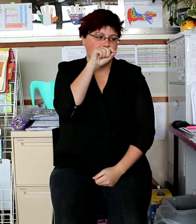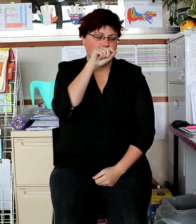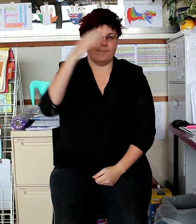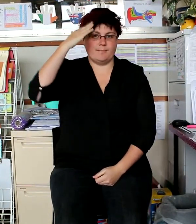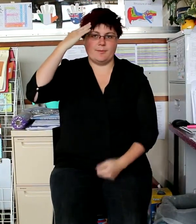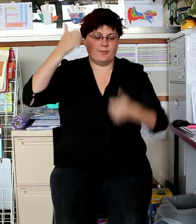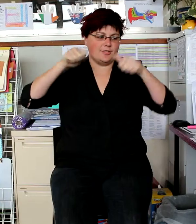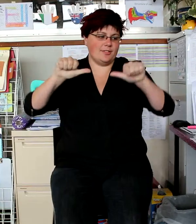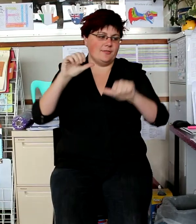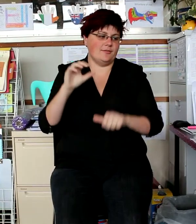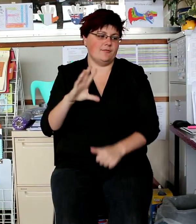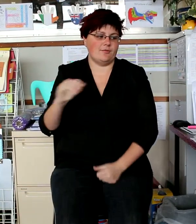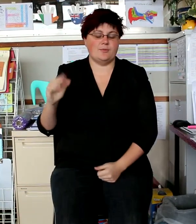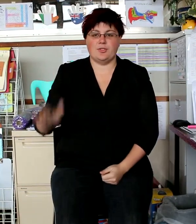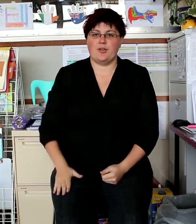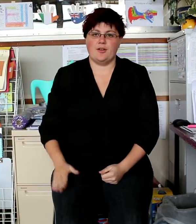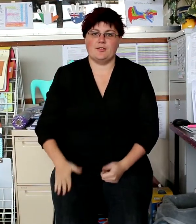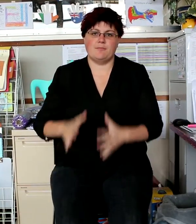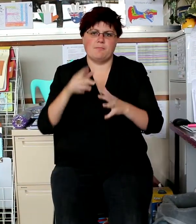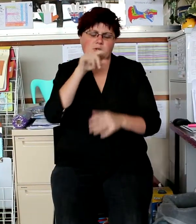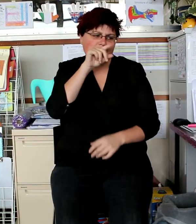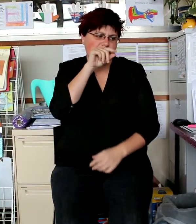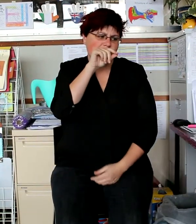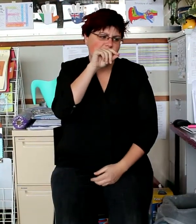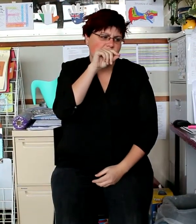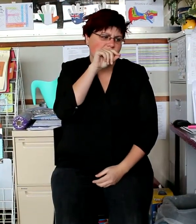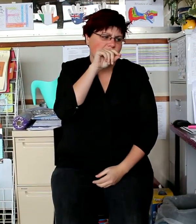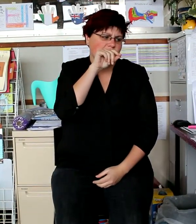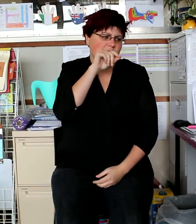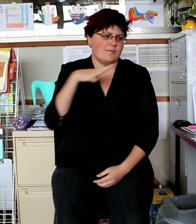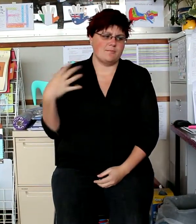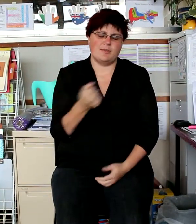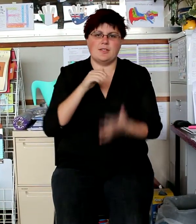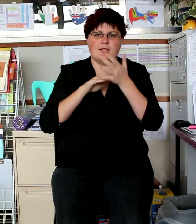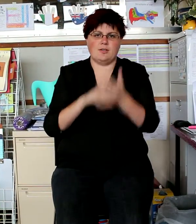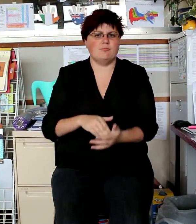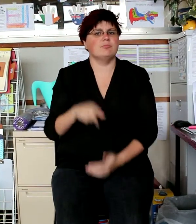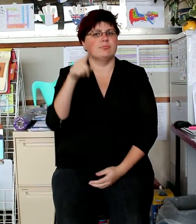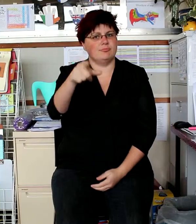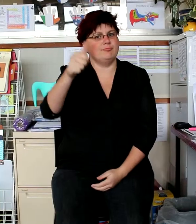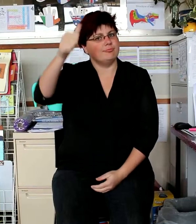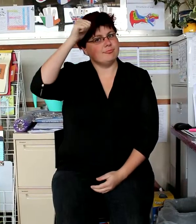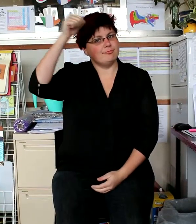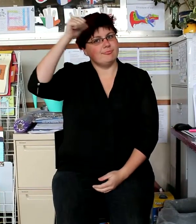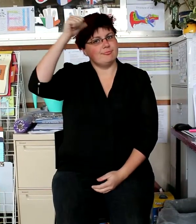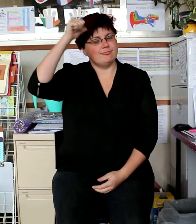Mom protects them from dogs and crows. We need to help them, now you know.